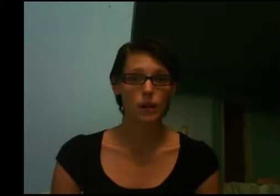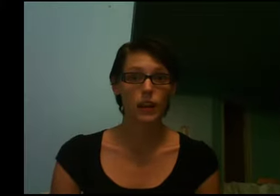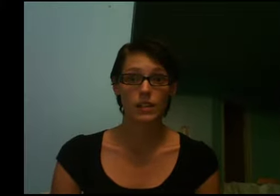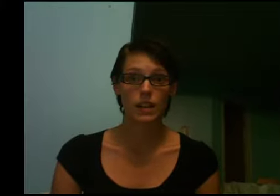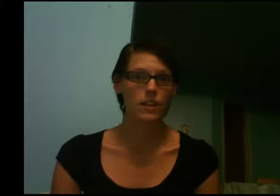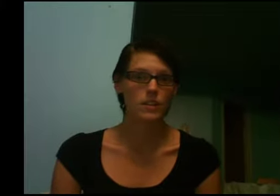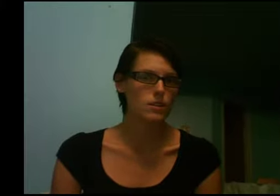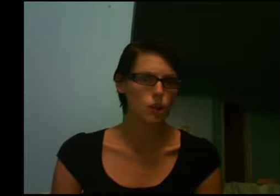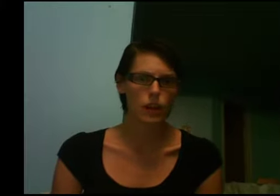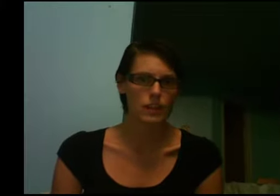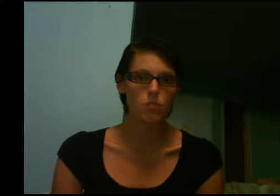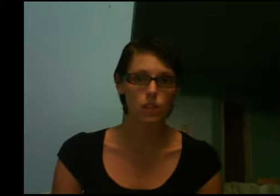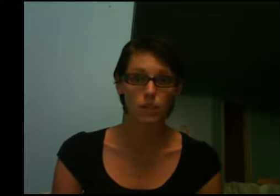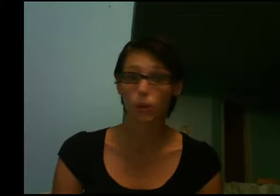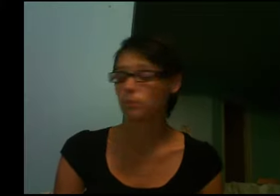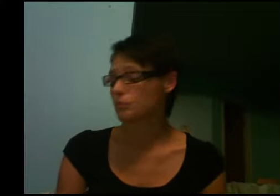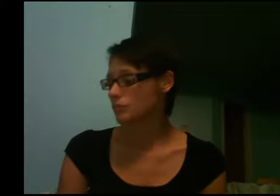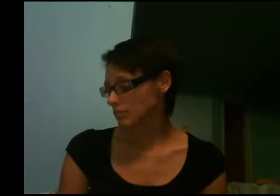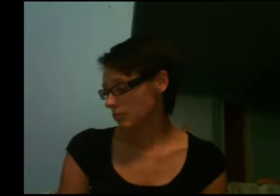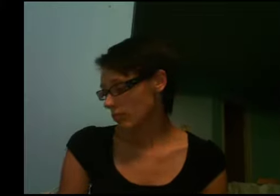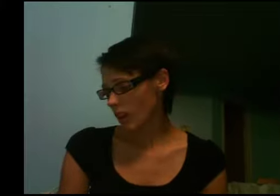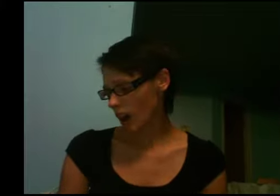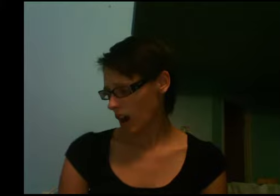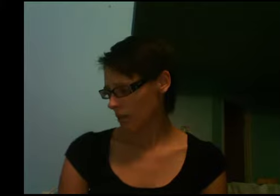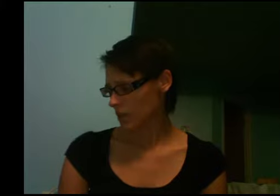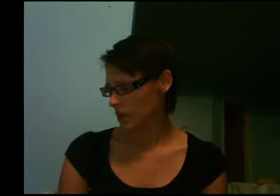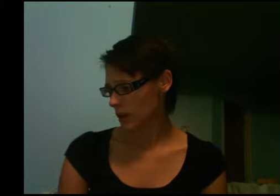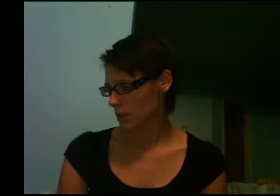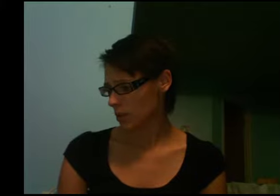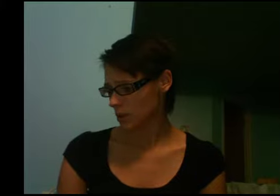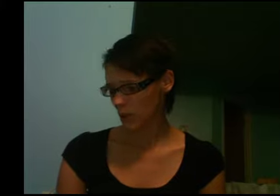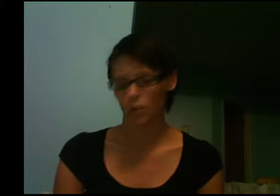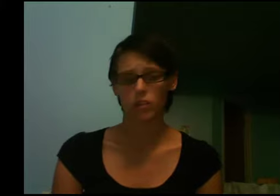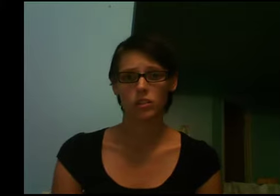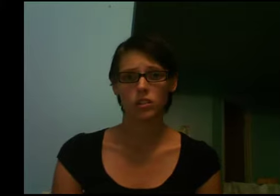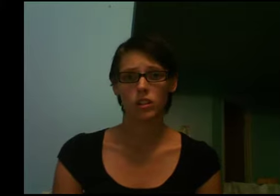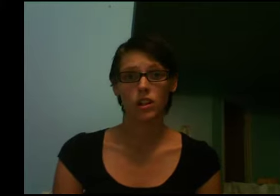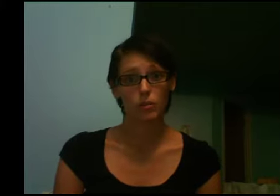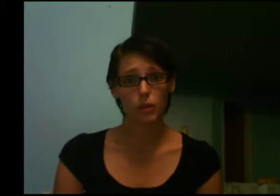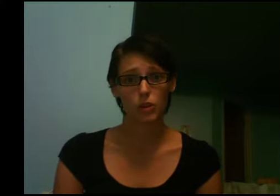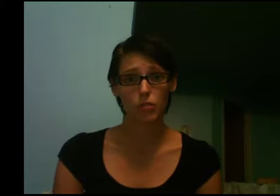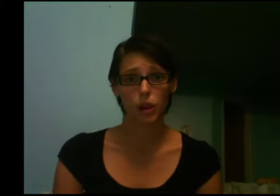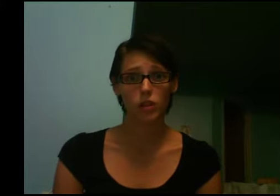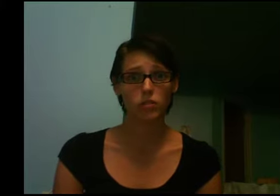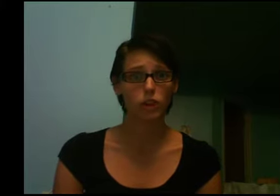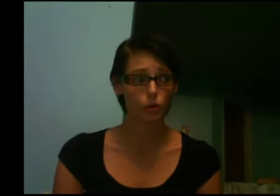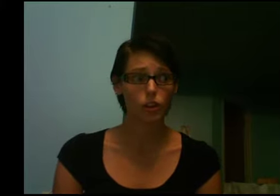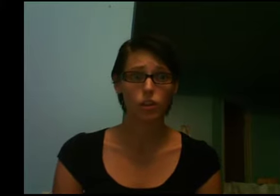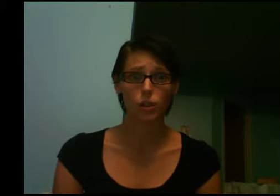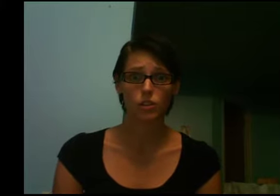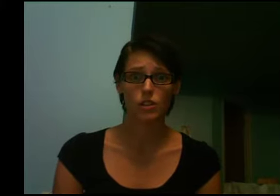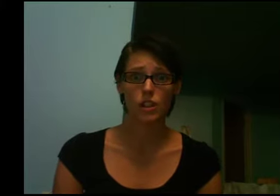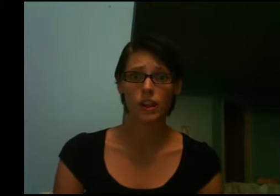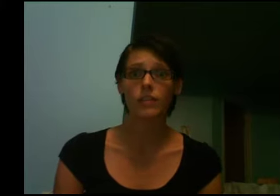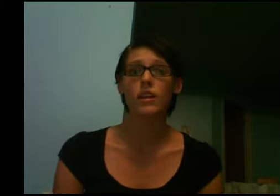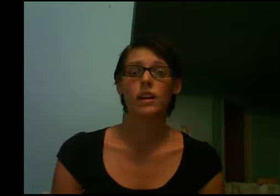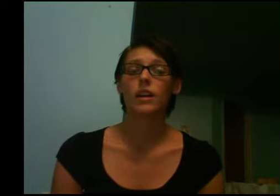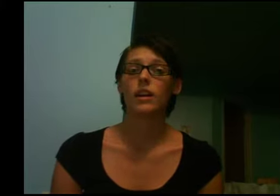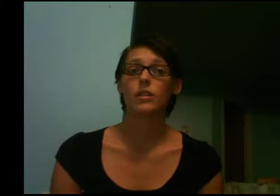about eight signs. So, that's pretty simple. So, I suppose I will meet with you tomorrow. Hopefully, you can watch this tonight. And